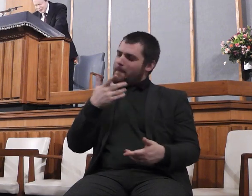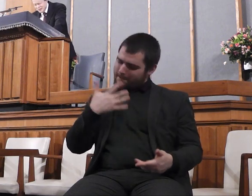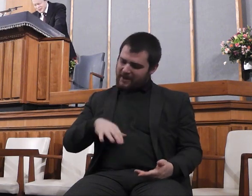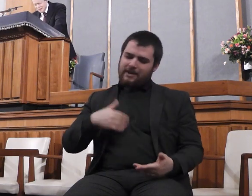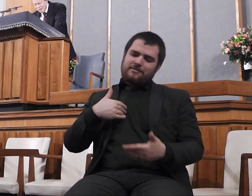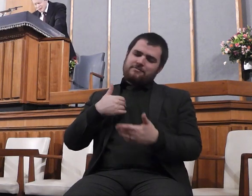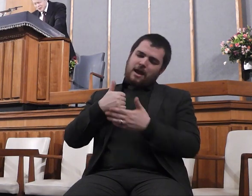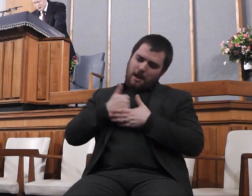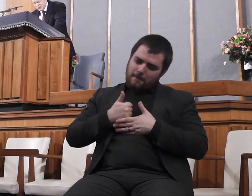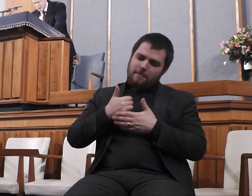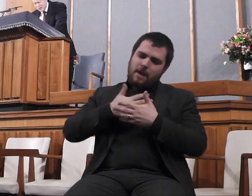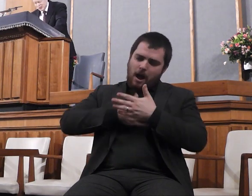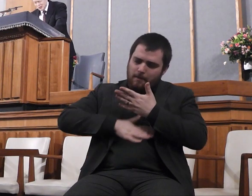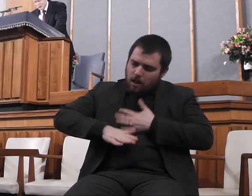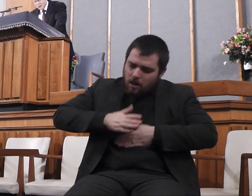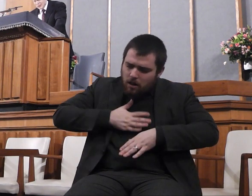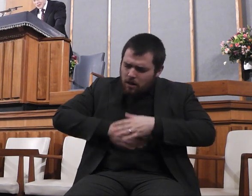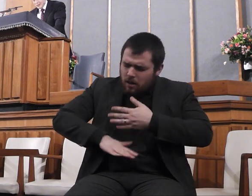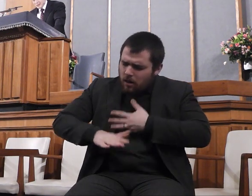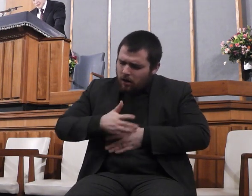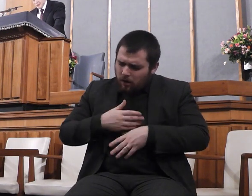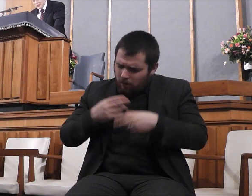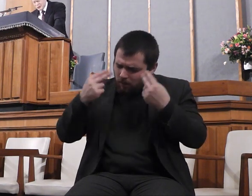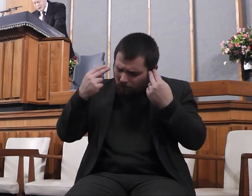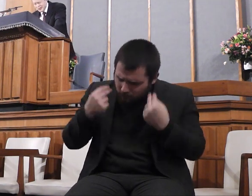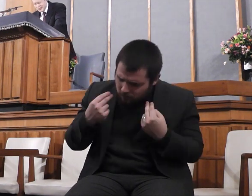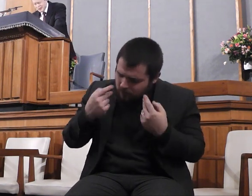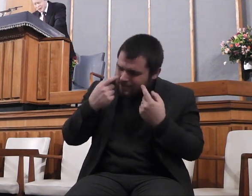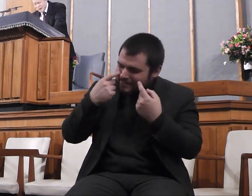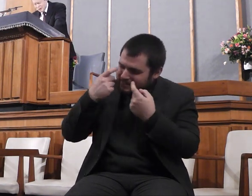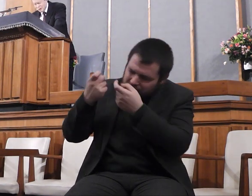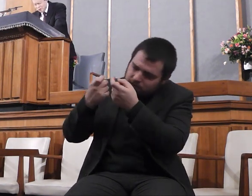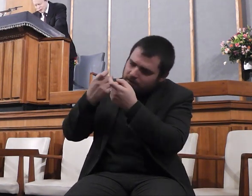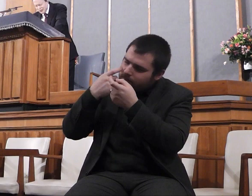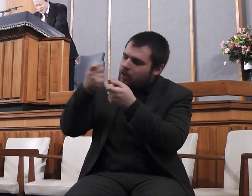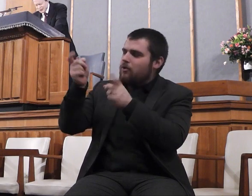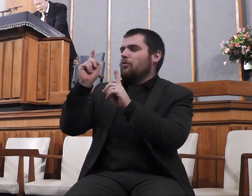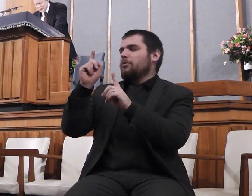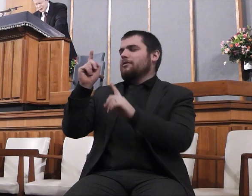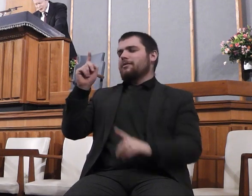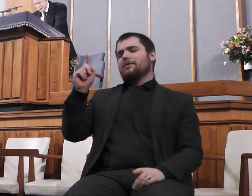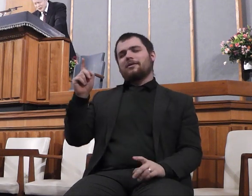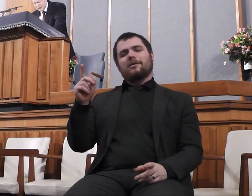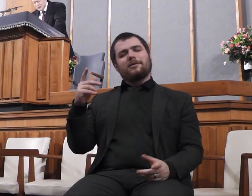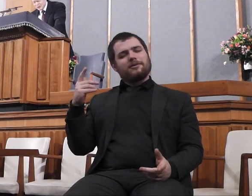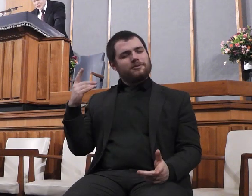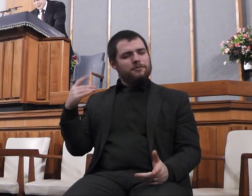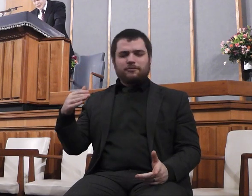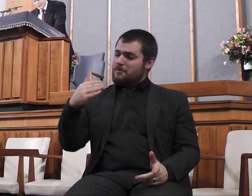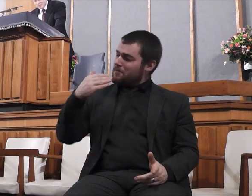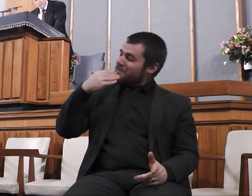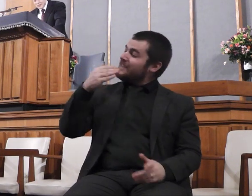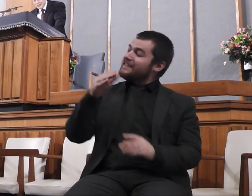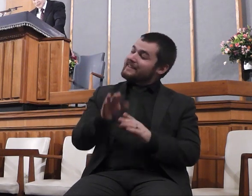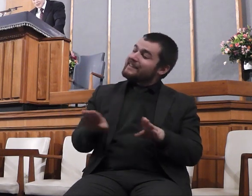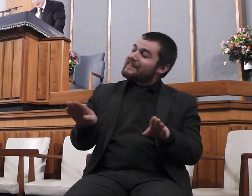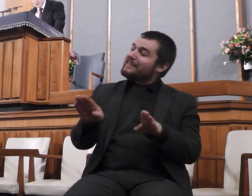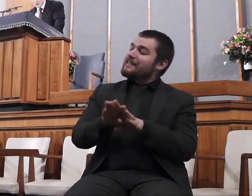need and to seek after thee and to know thee. And we pray that thou wilt do this work in many lives